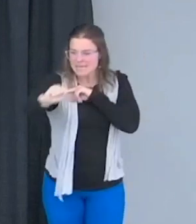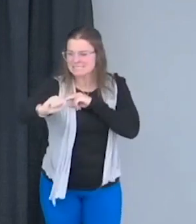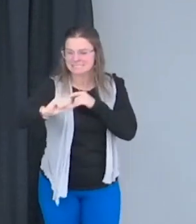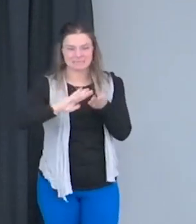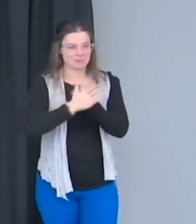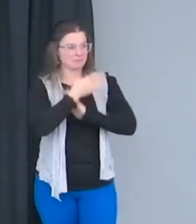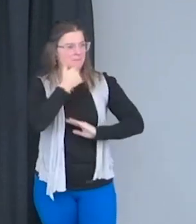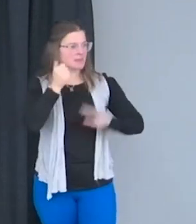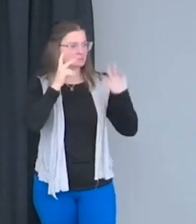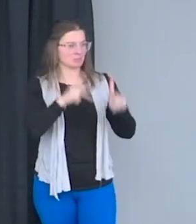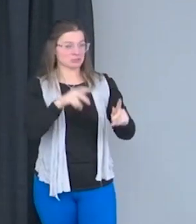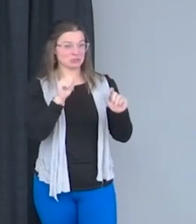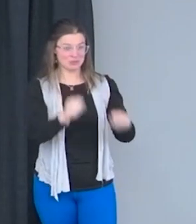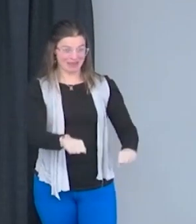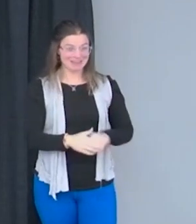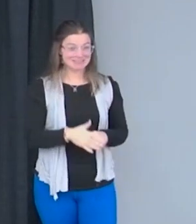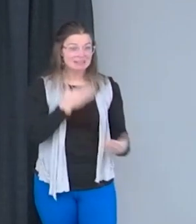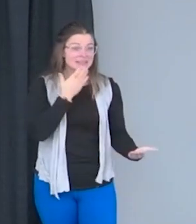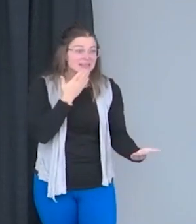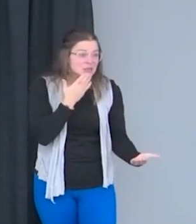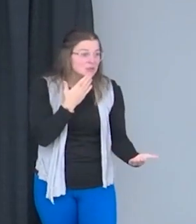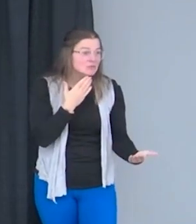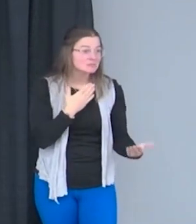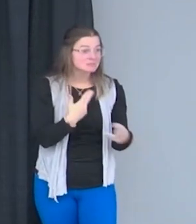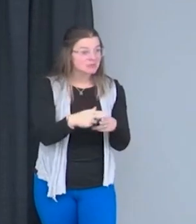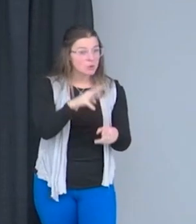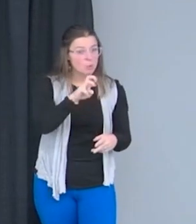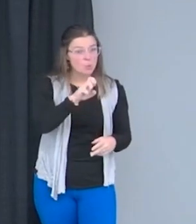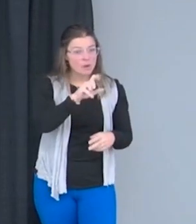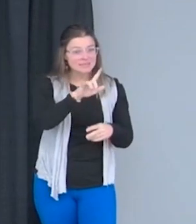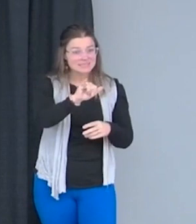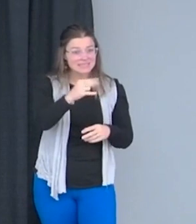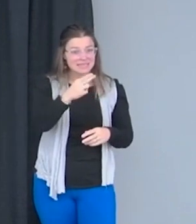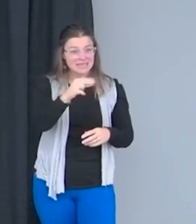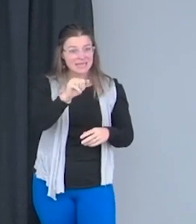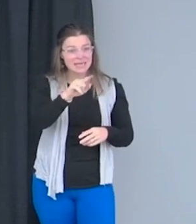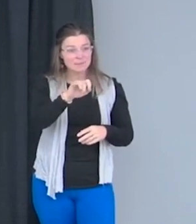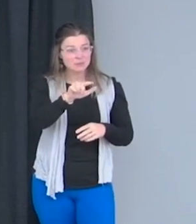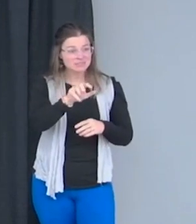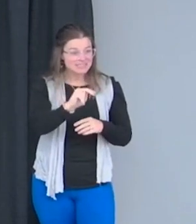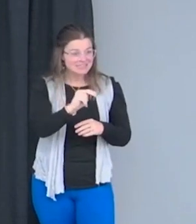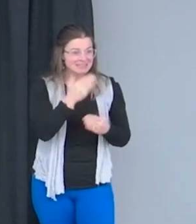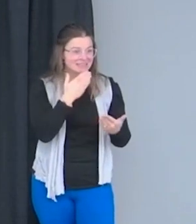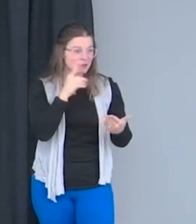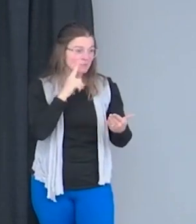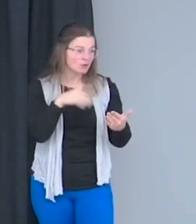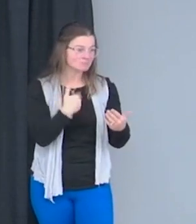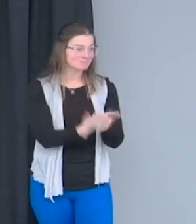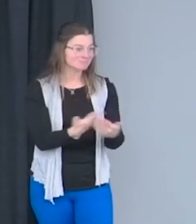So, thank you, guys. My name is Wesley Hamilton. I appreciate you for listening.